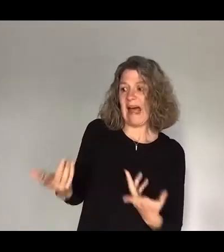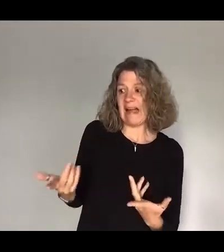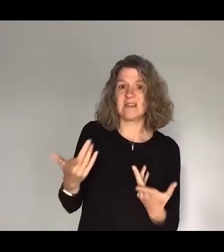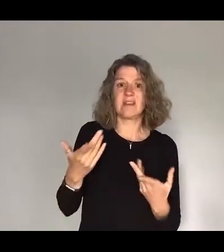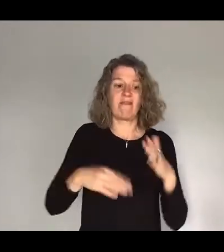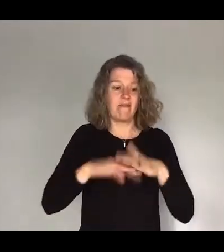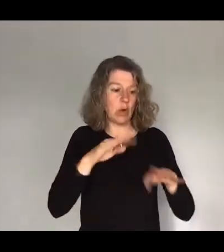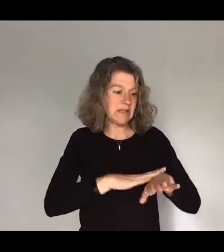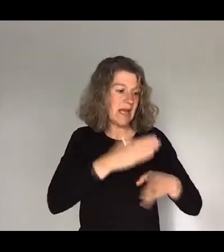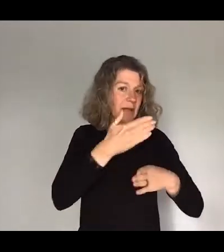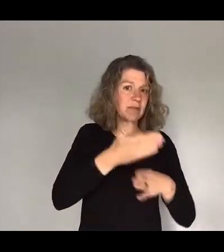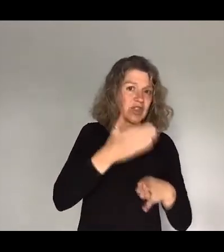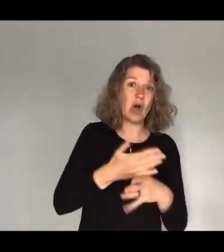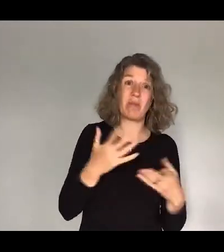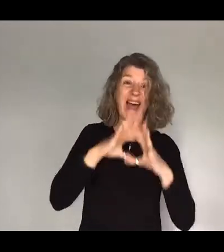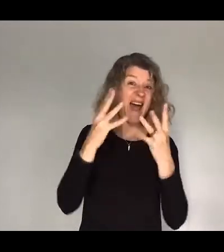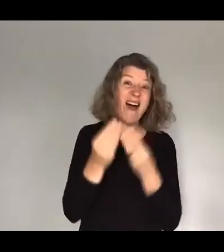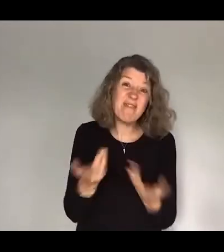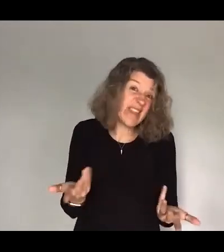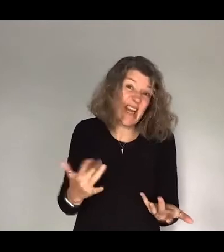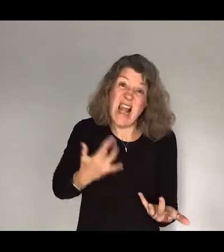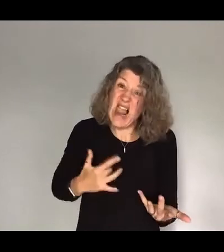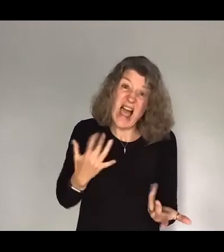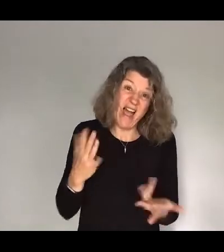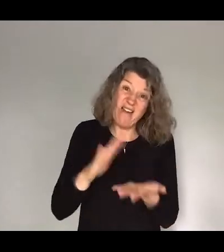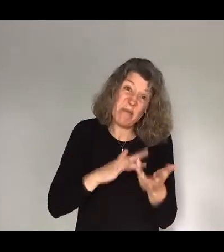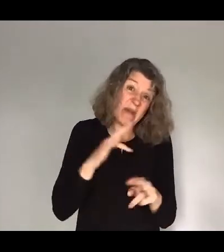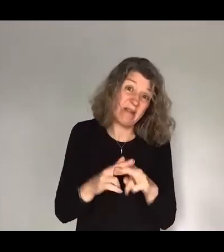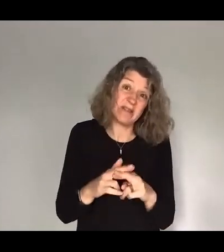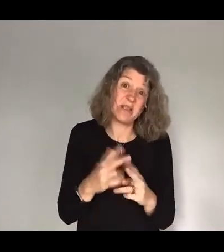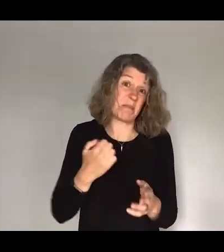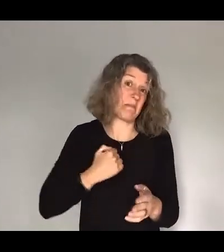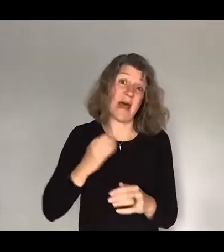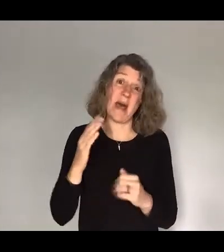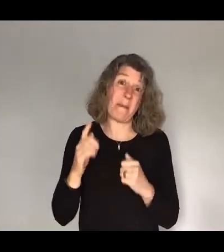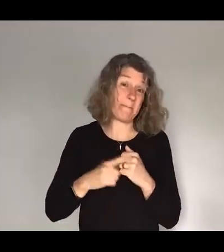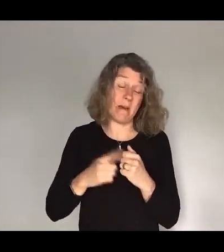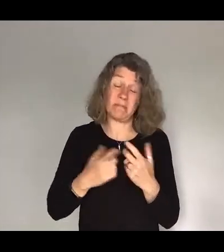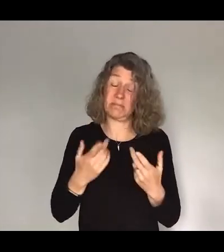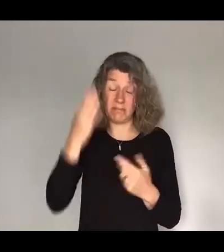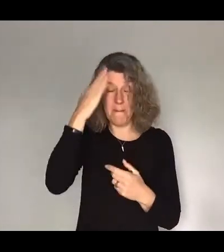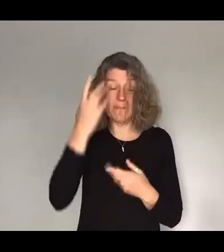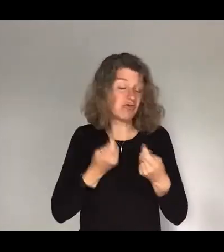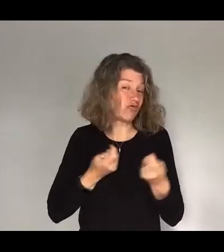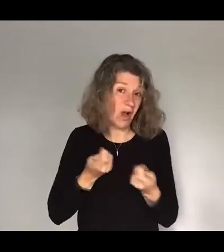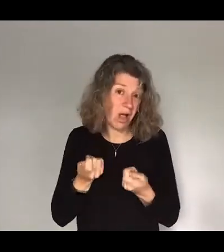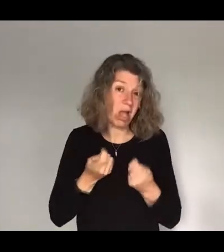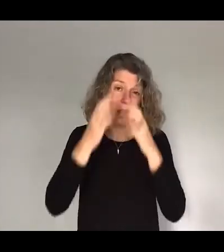living human life and being a parent and she found it really difficult as anyone would and so after a bit of time of doing that, my